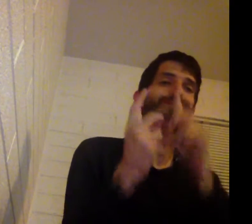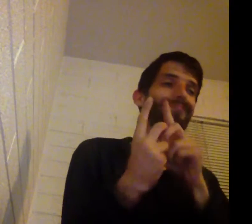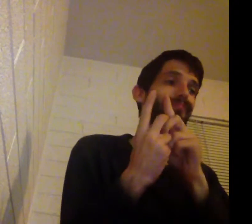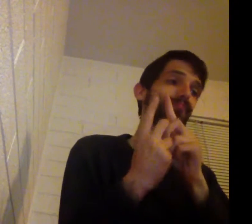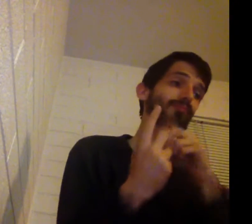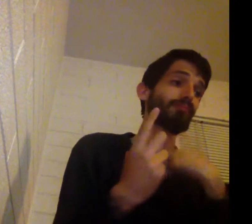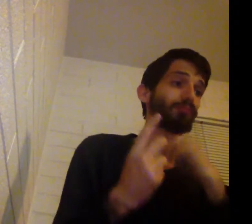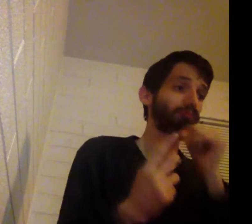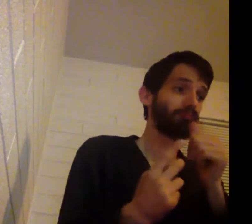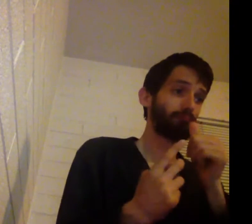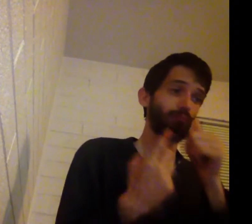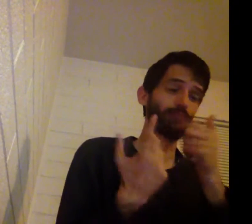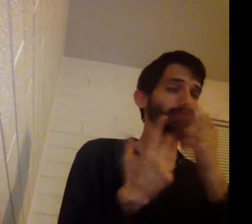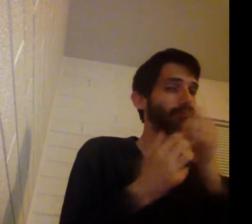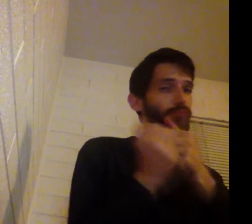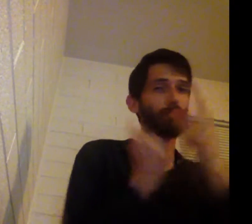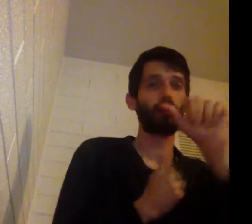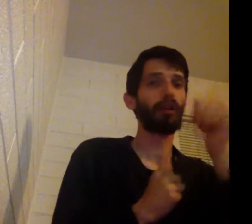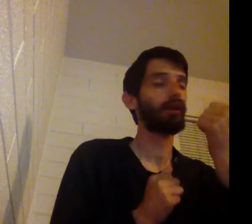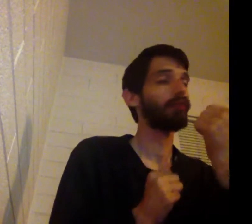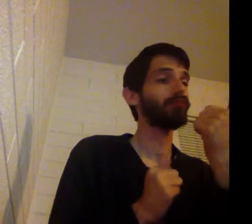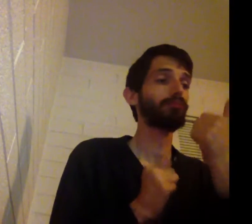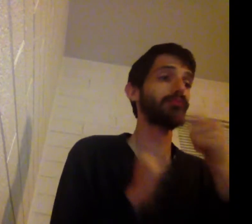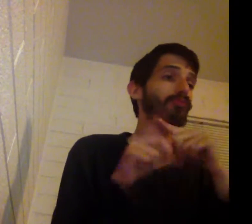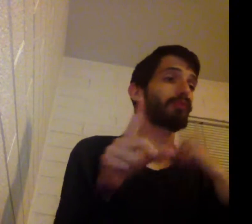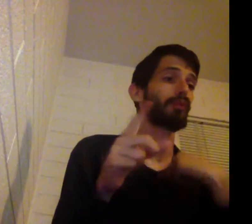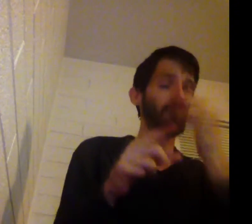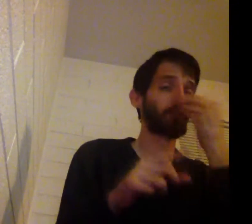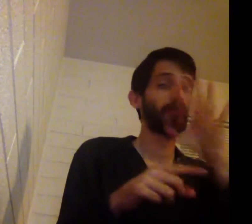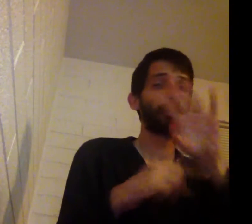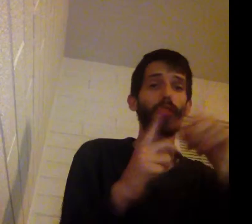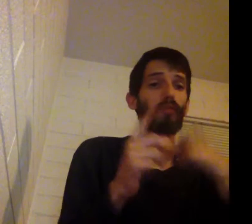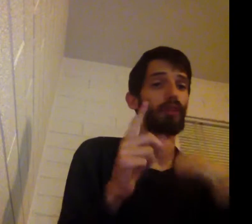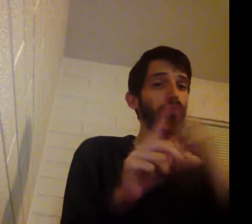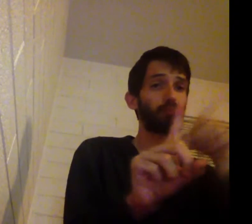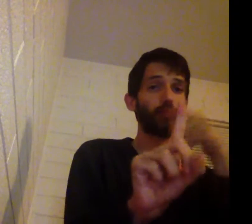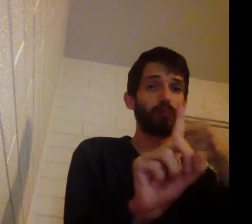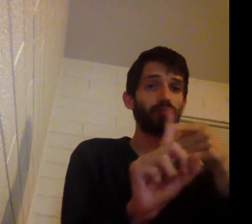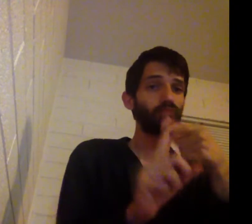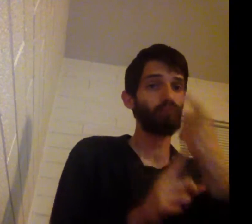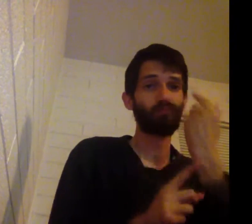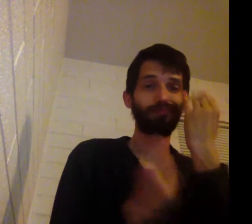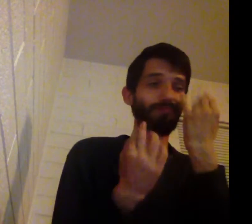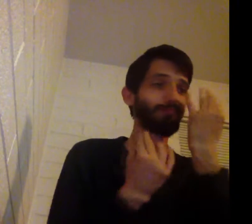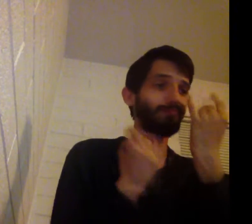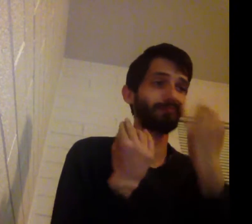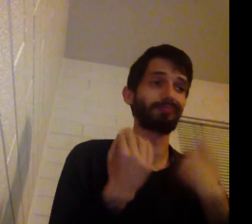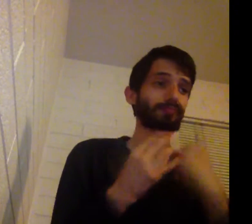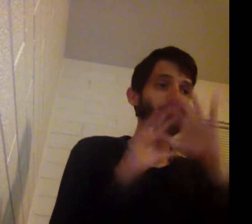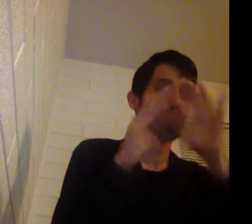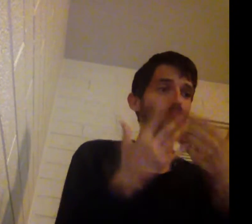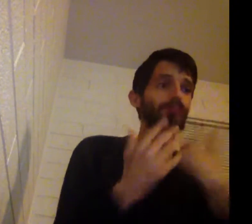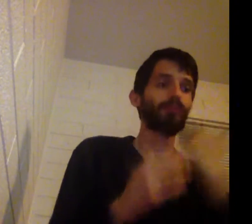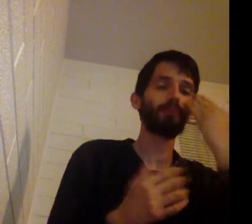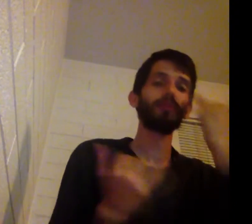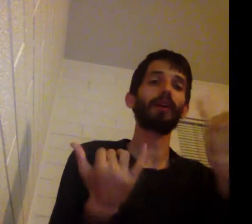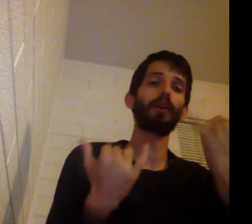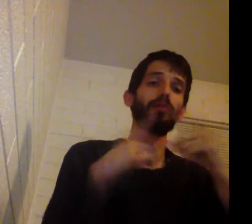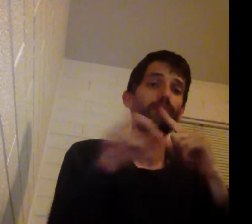it doesn't make sense to anybody else Who cares if you're all I think about, I've searched the world And I know now it ain't